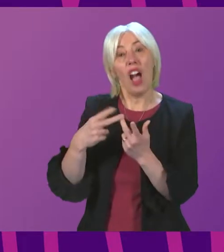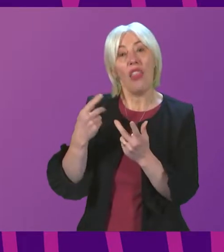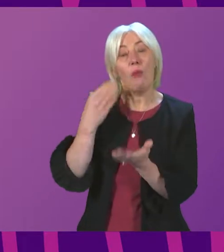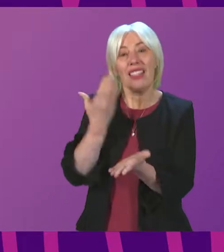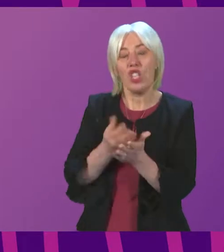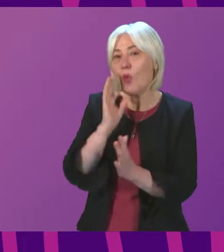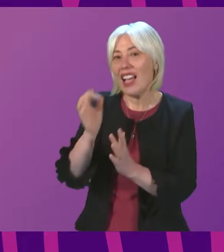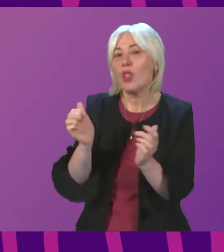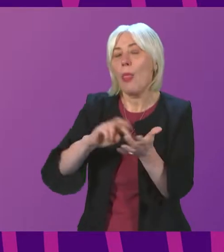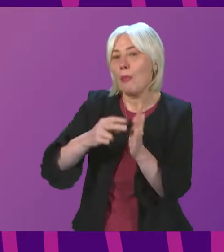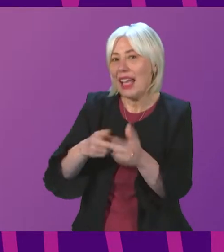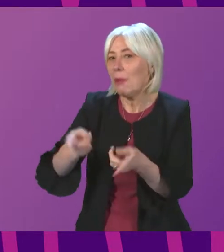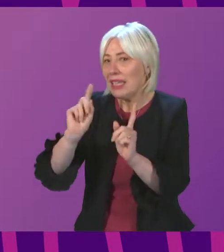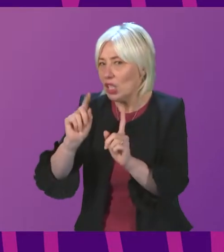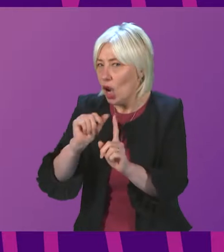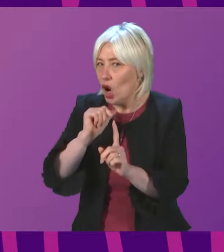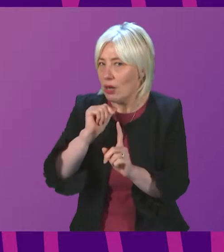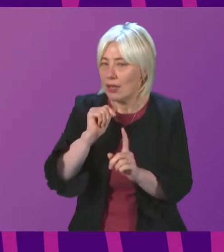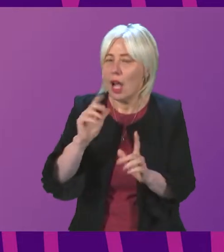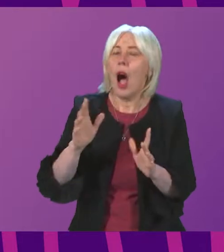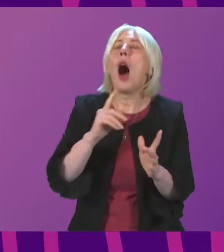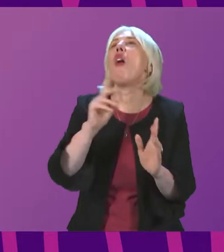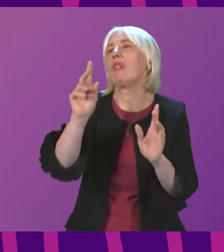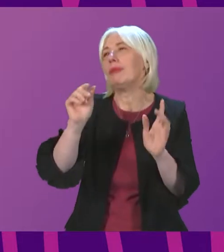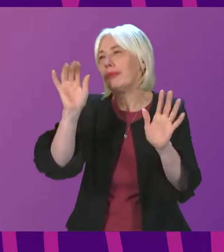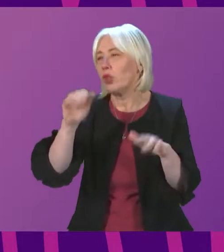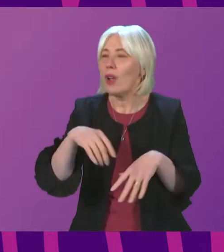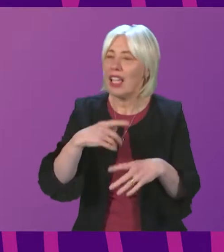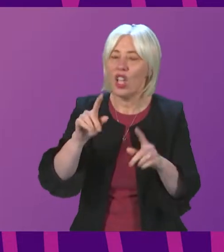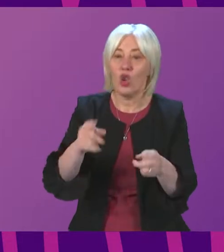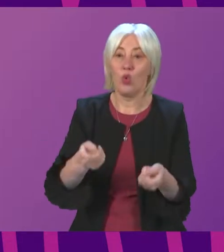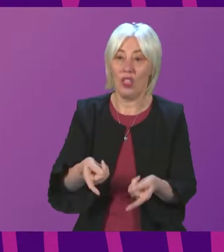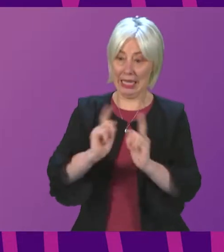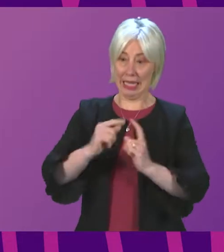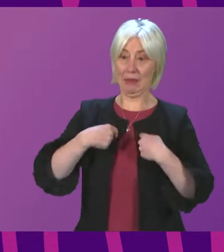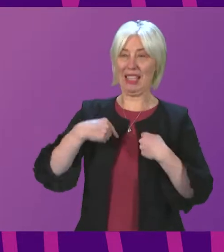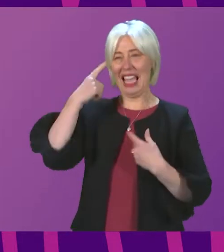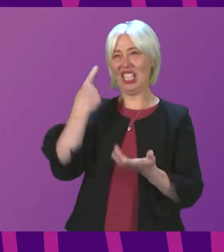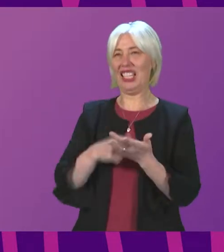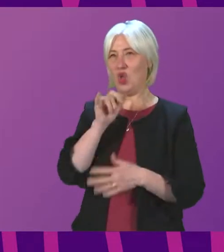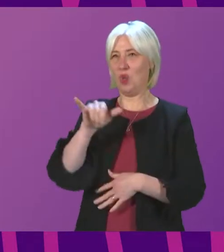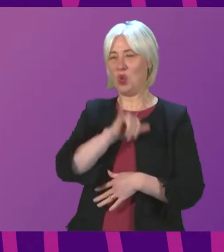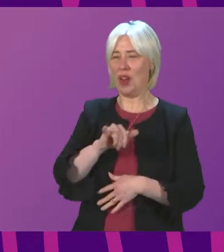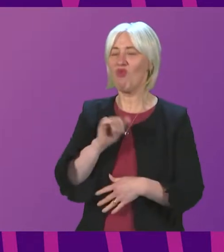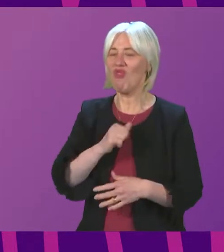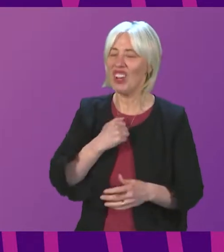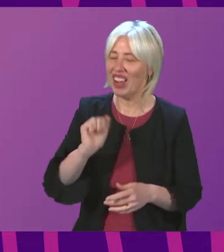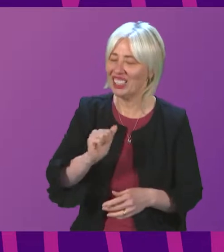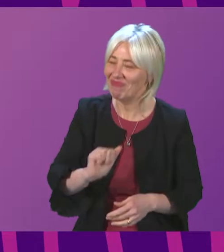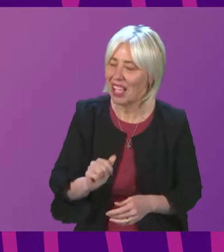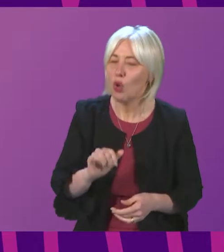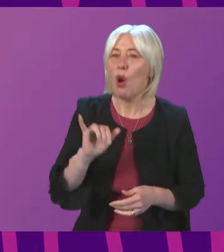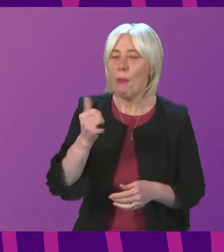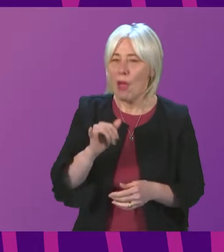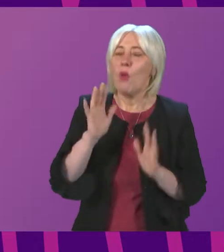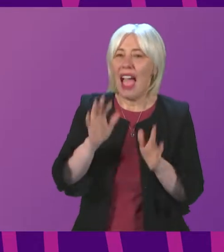not be that ah right so you know we delegated it to me to decide who was the appropriate minister you're quite right uh so it may well